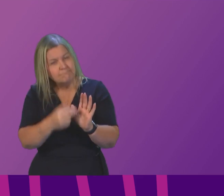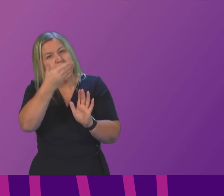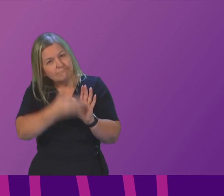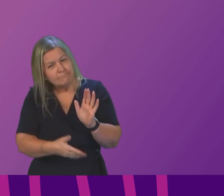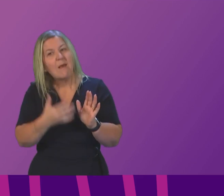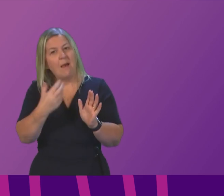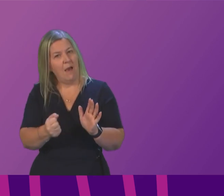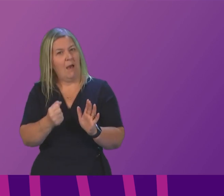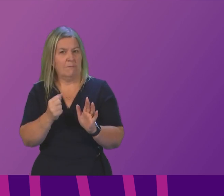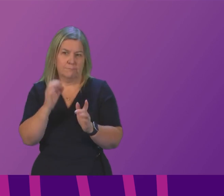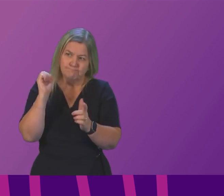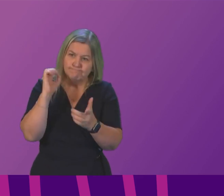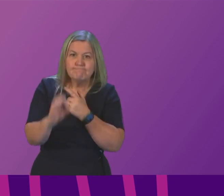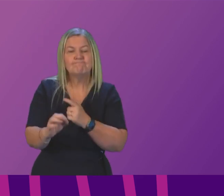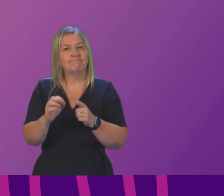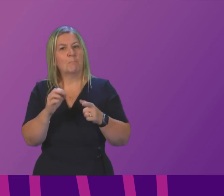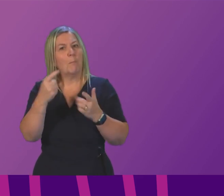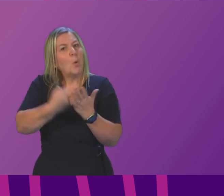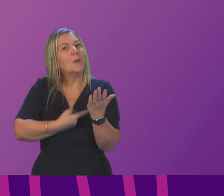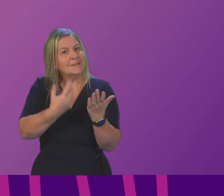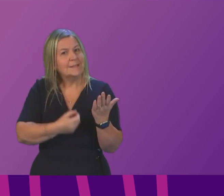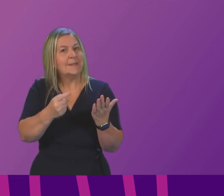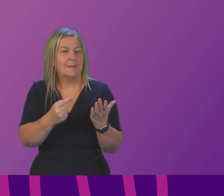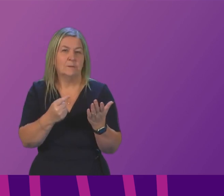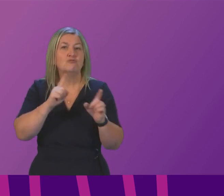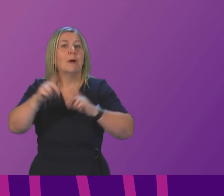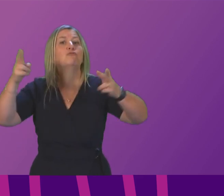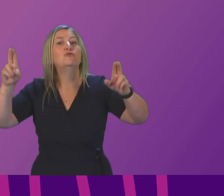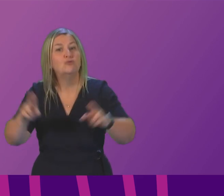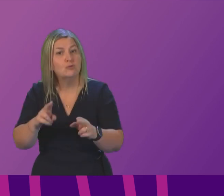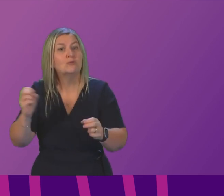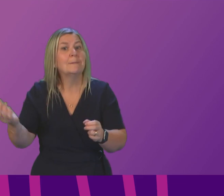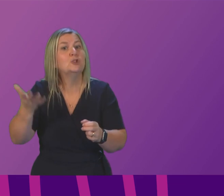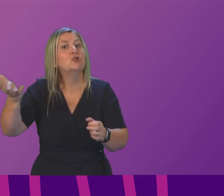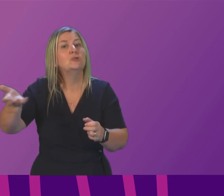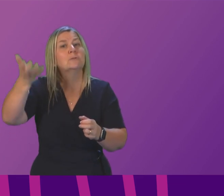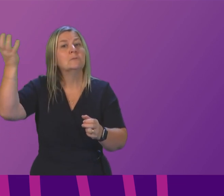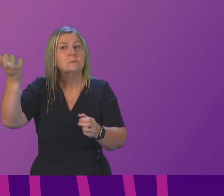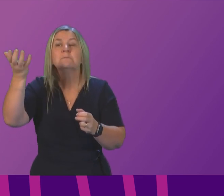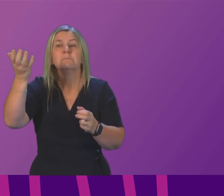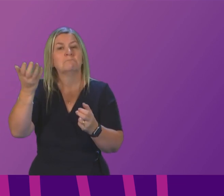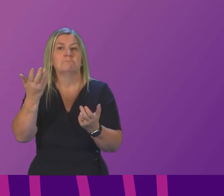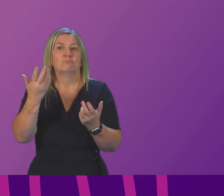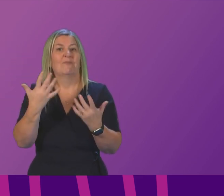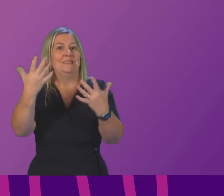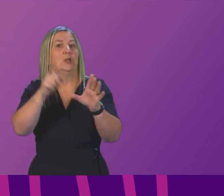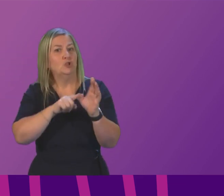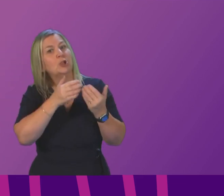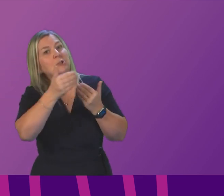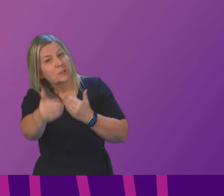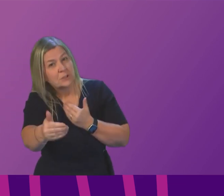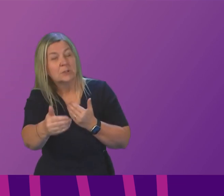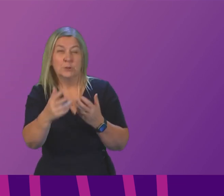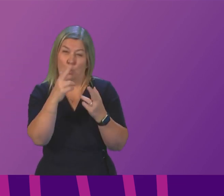credible package of policies for reducing emissions over the next decade putting us on track I believe for a just transition to net zero by